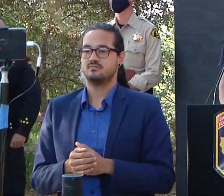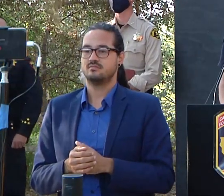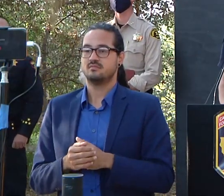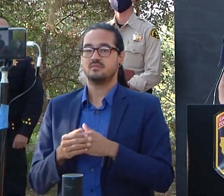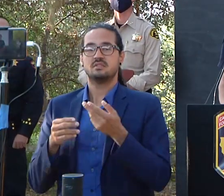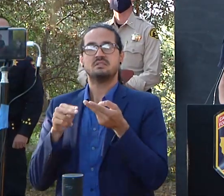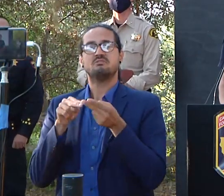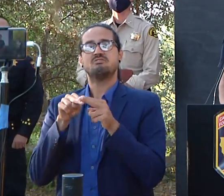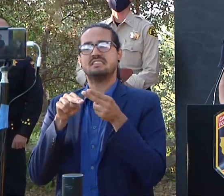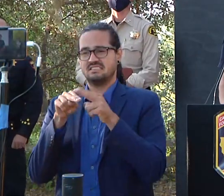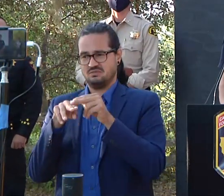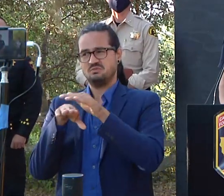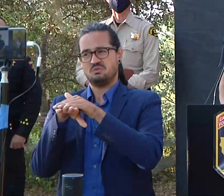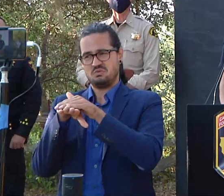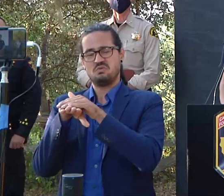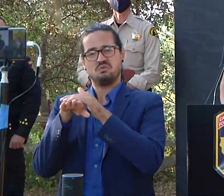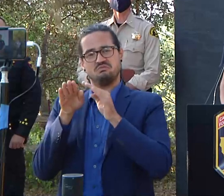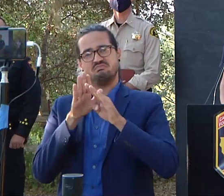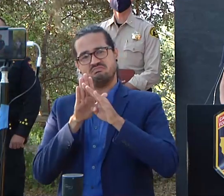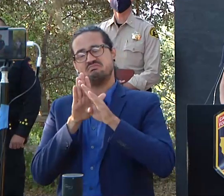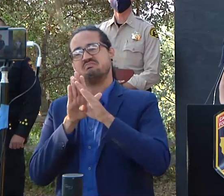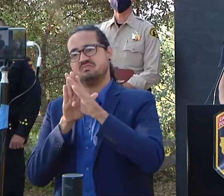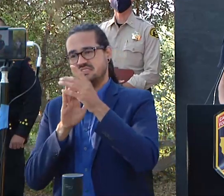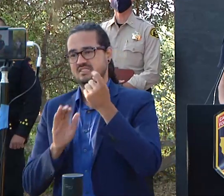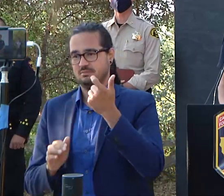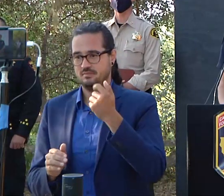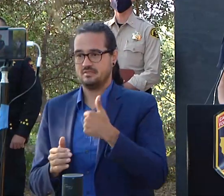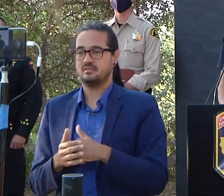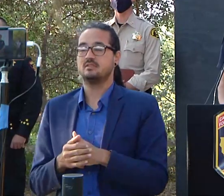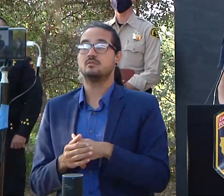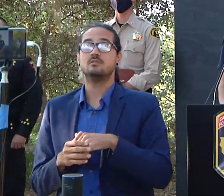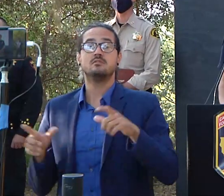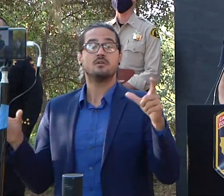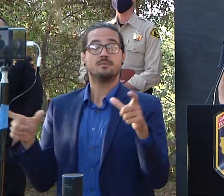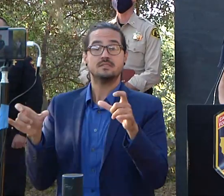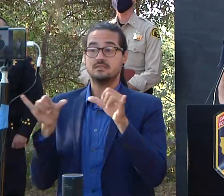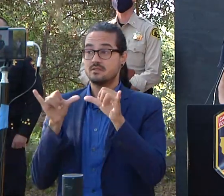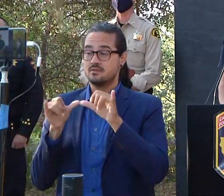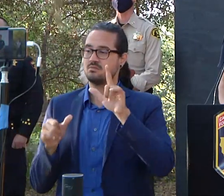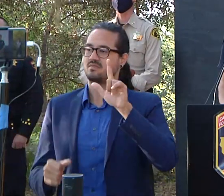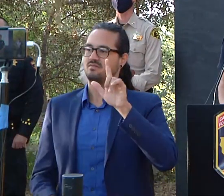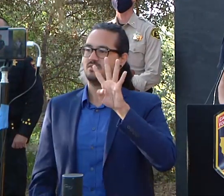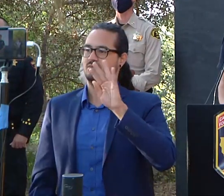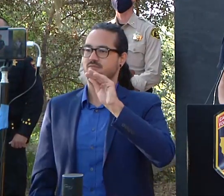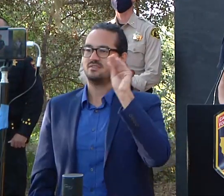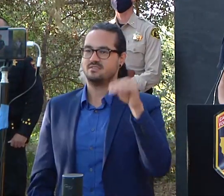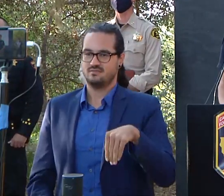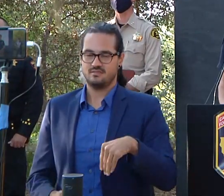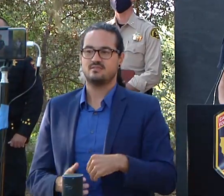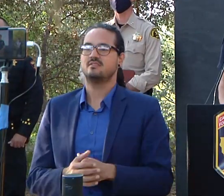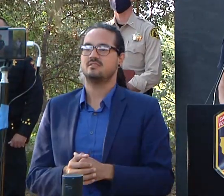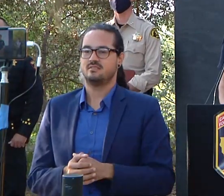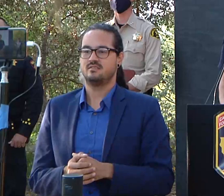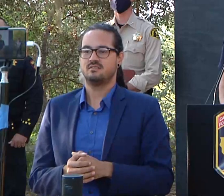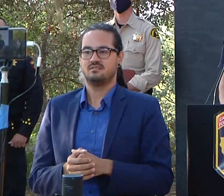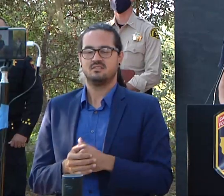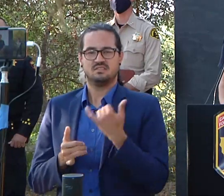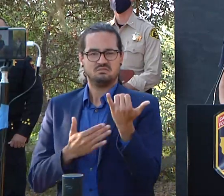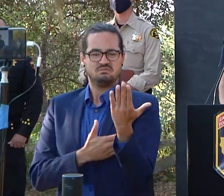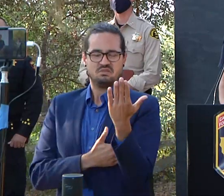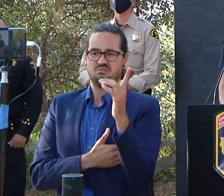we can also confirm 24% containment which is up from this morning however we still have 13